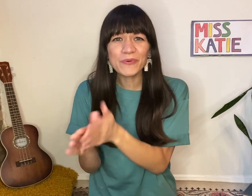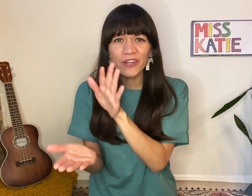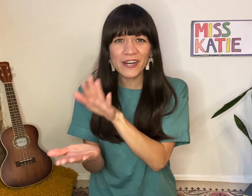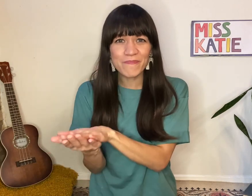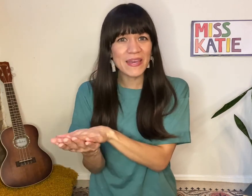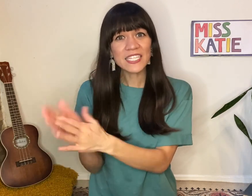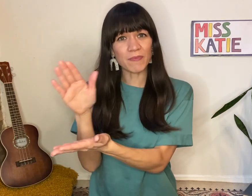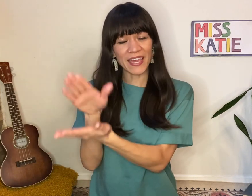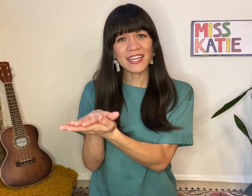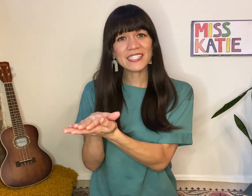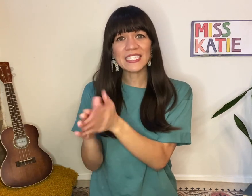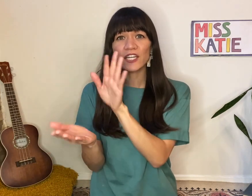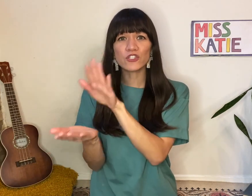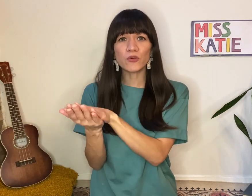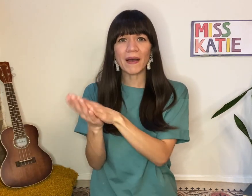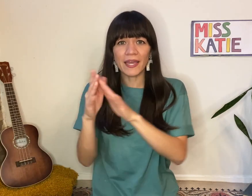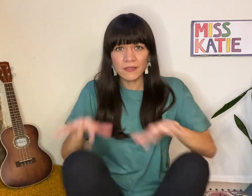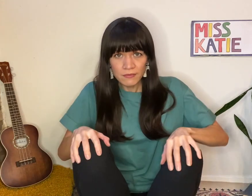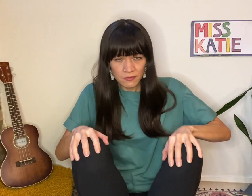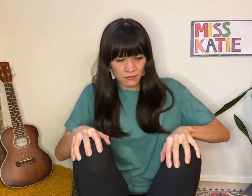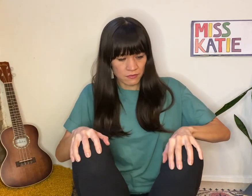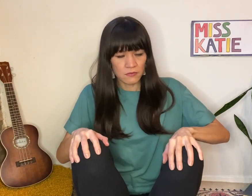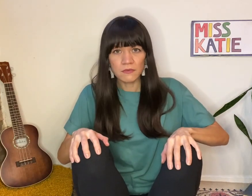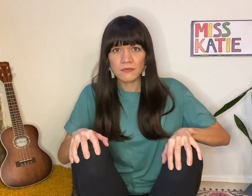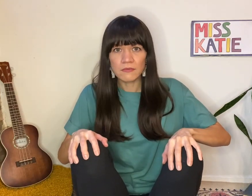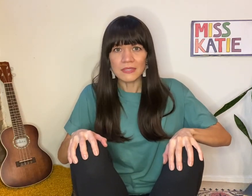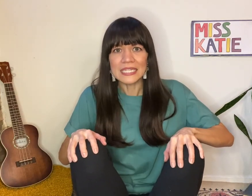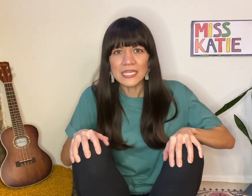Gum, makes my hands stick to my knees.